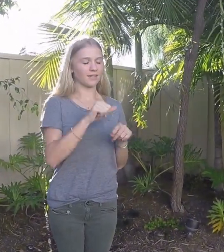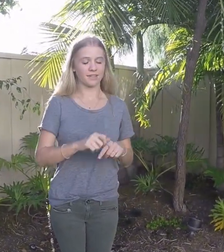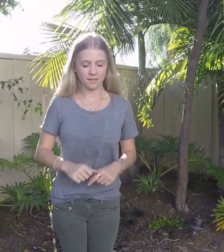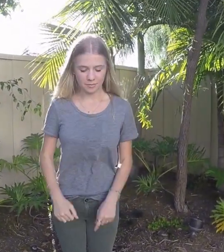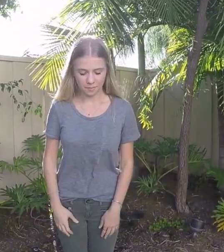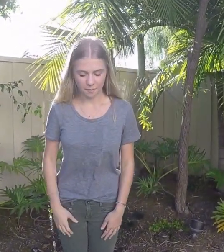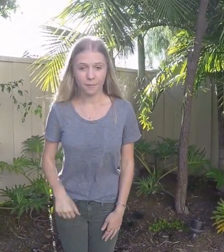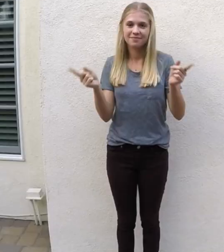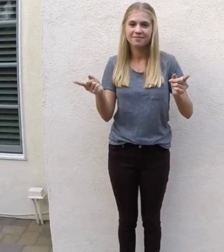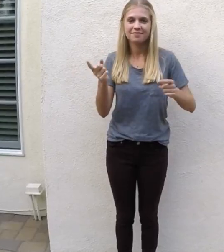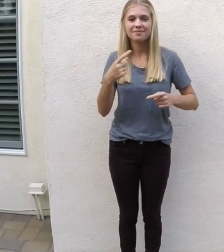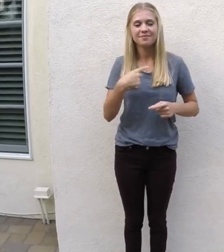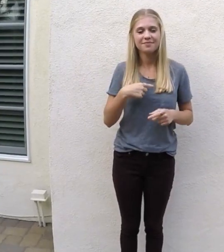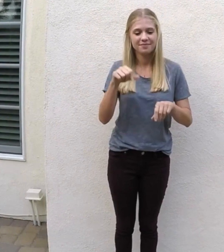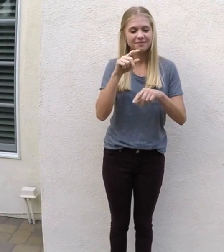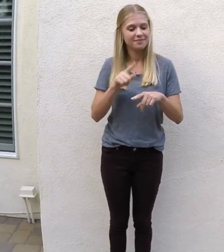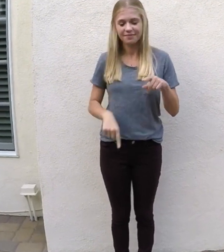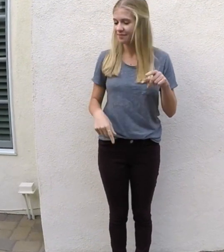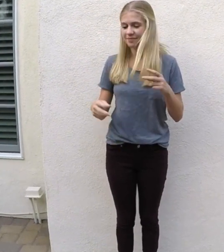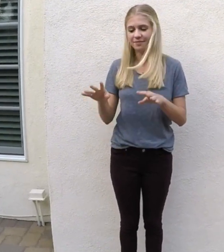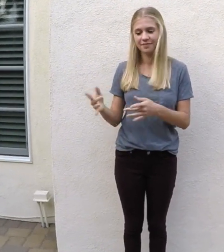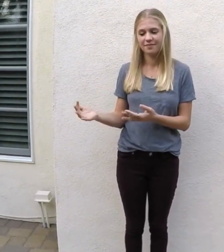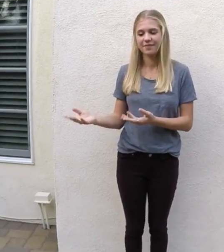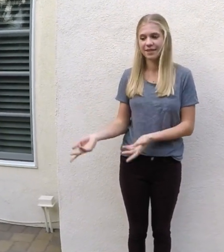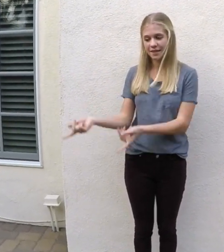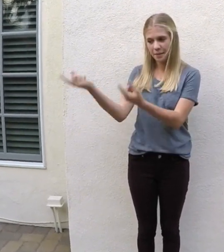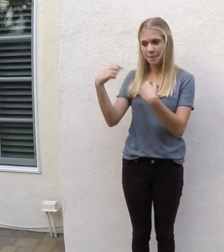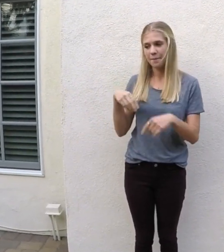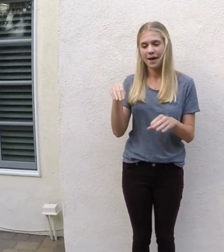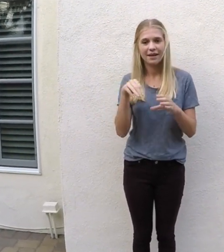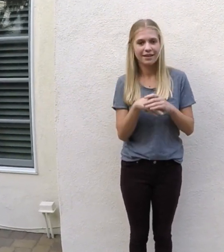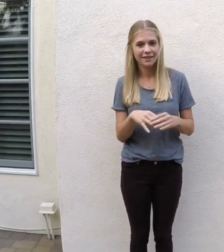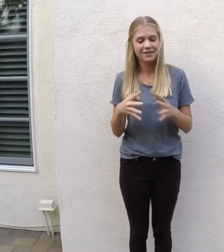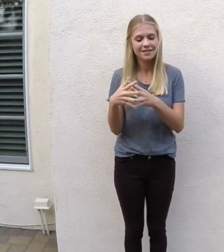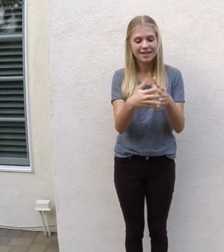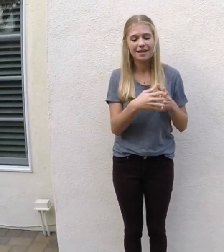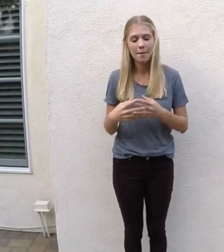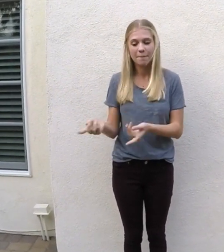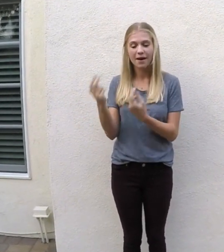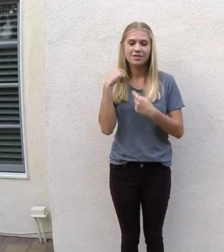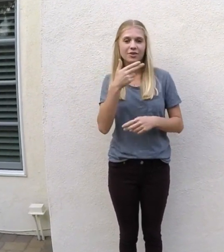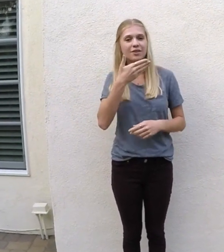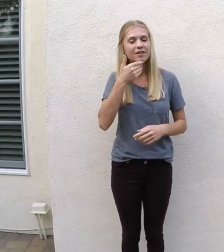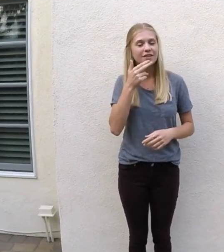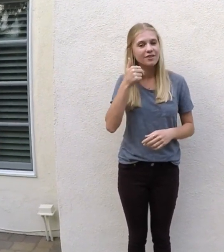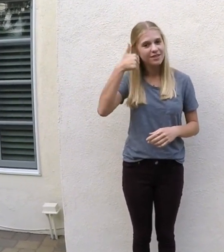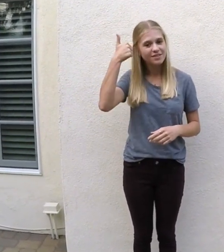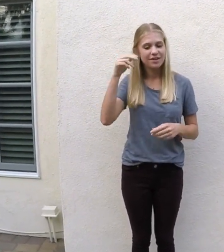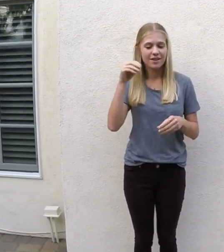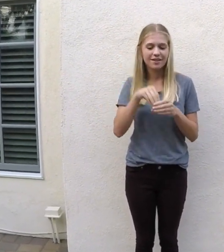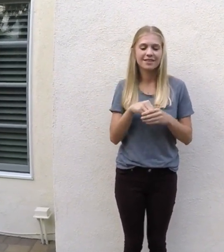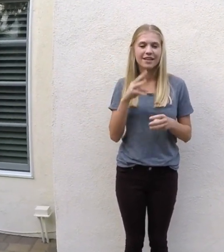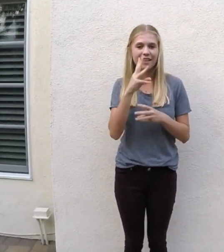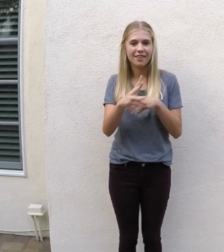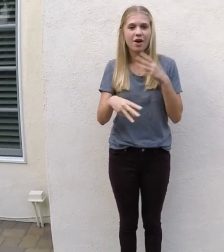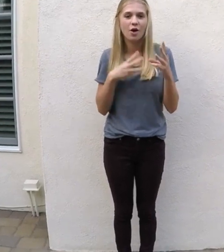Yeah, but I couldn't wait to get back in the States Back to the cutest girls in the